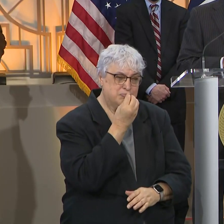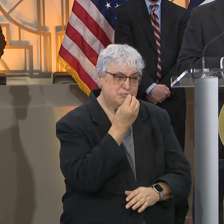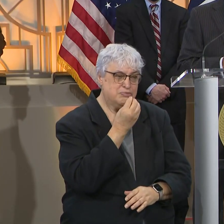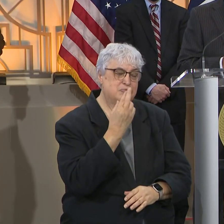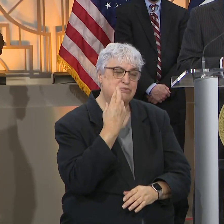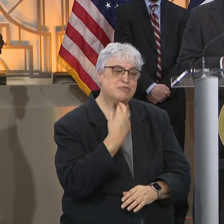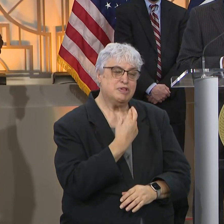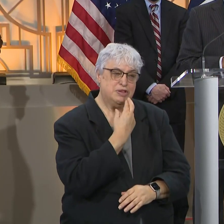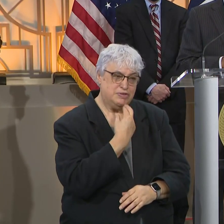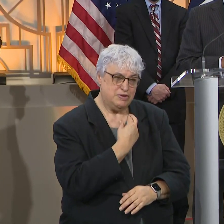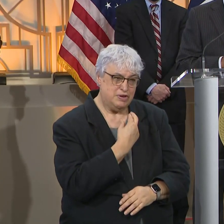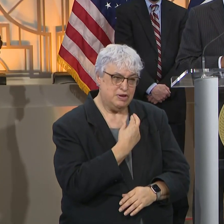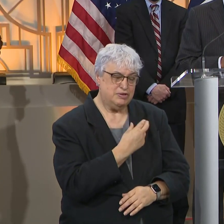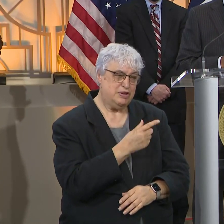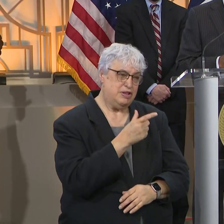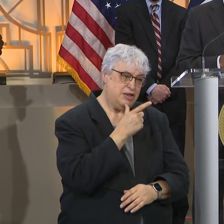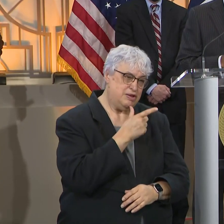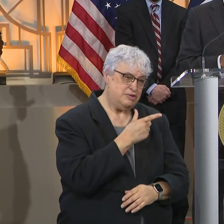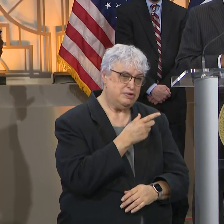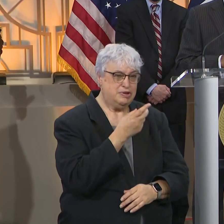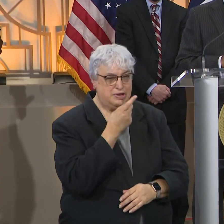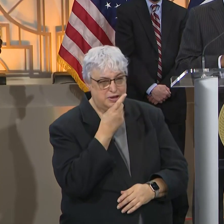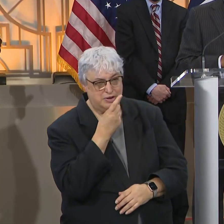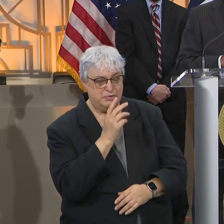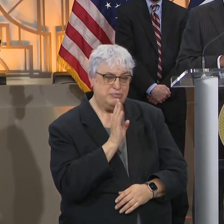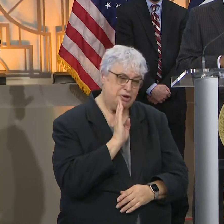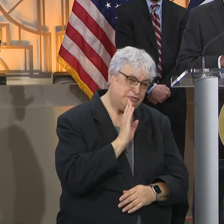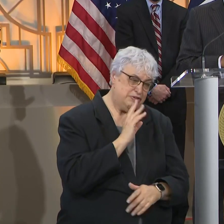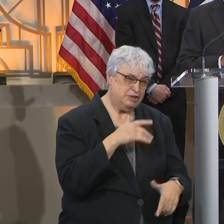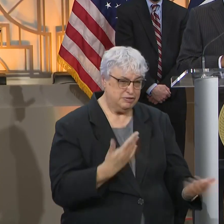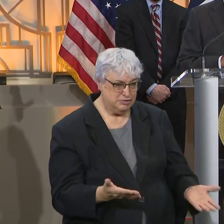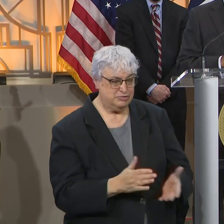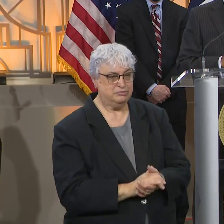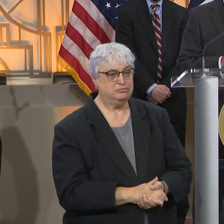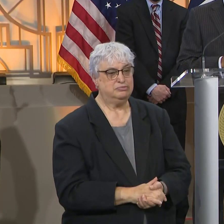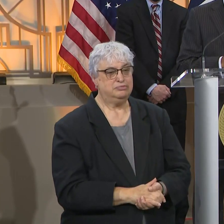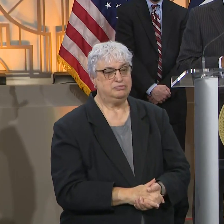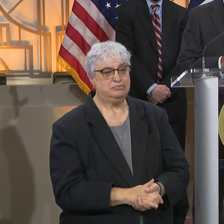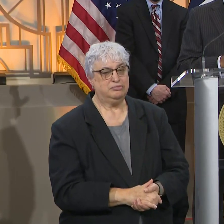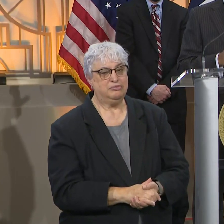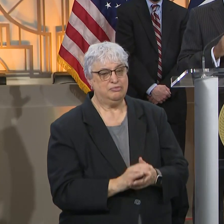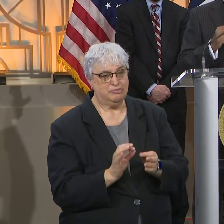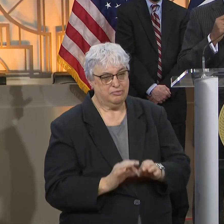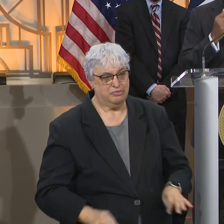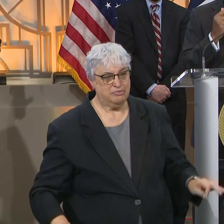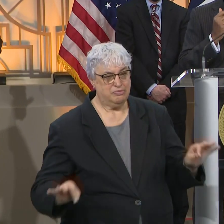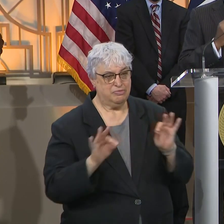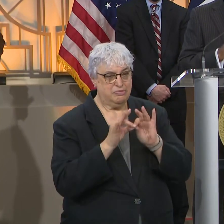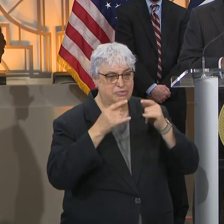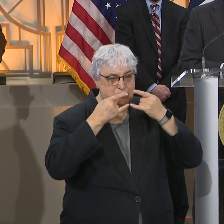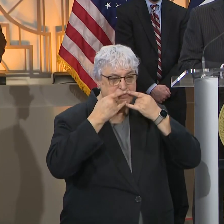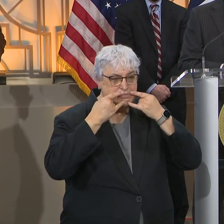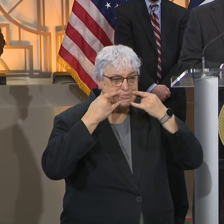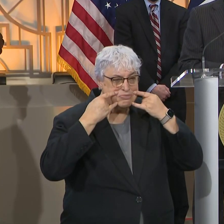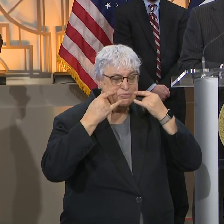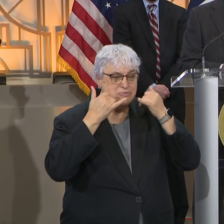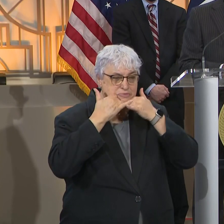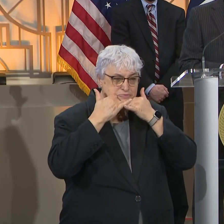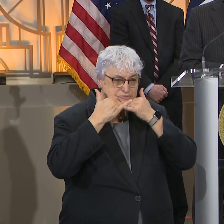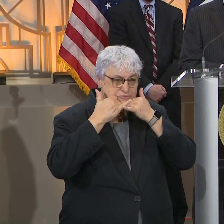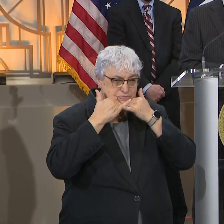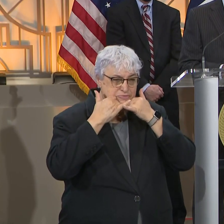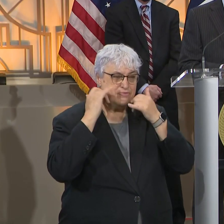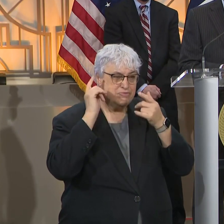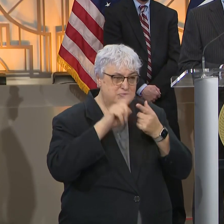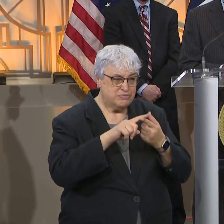restaurants, let me remind people that it's important for you to put on your mask. Keep those masks